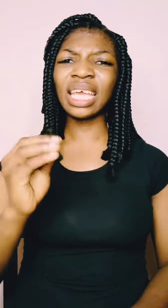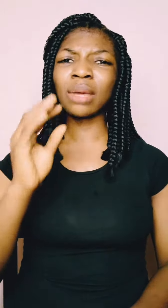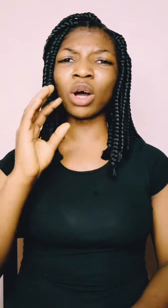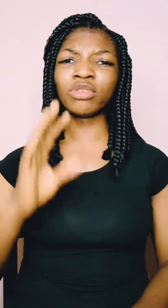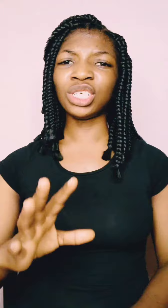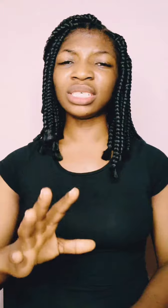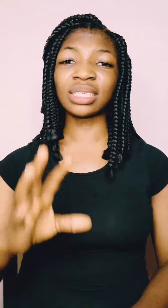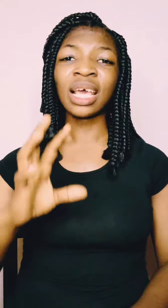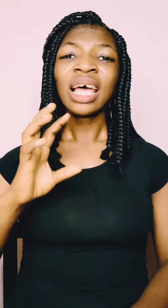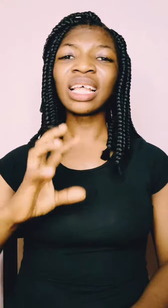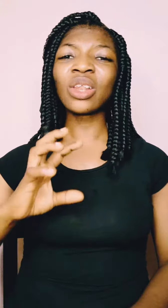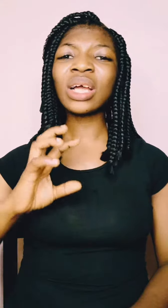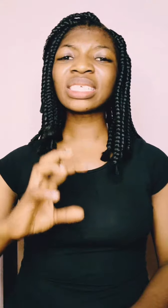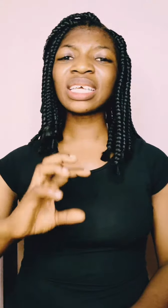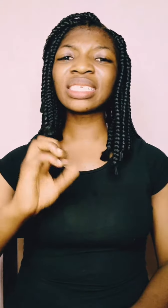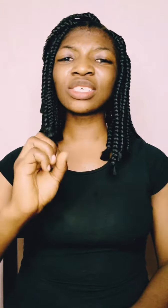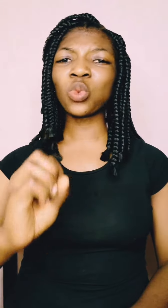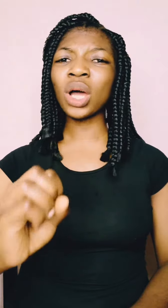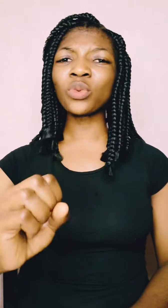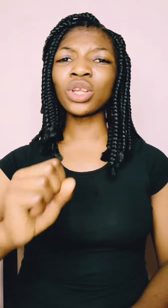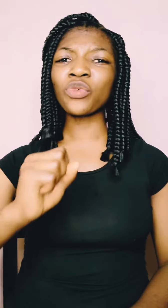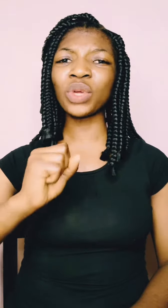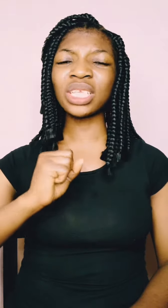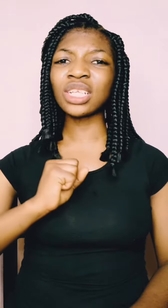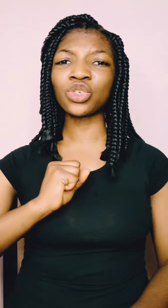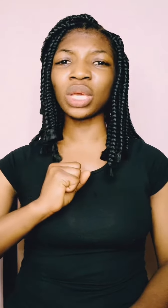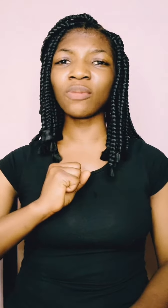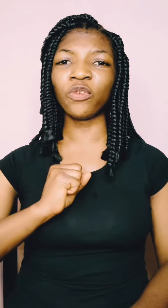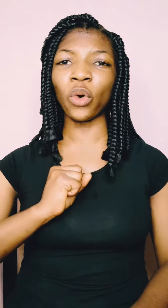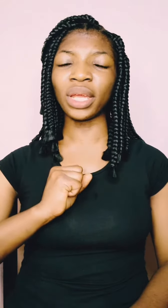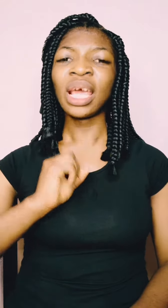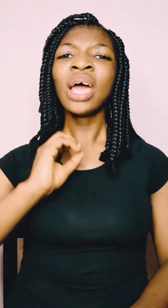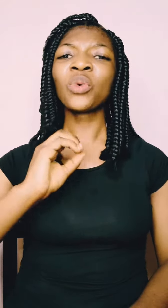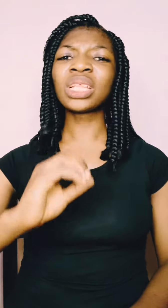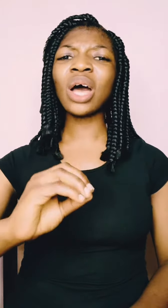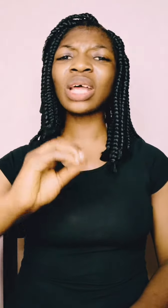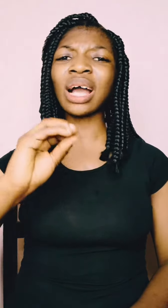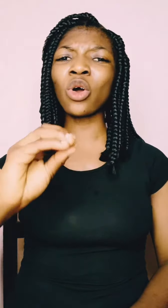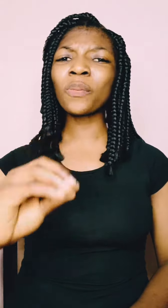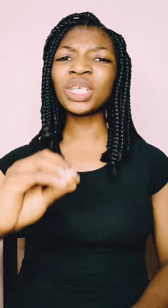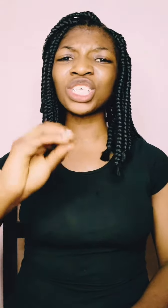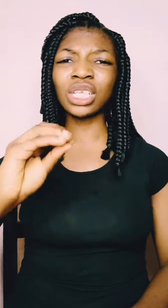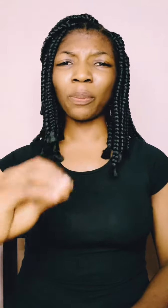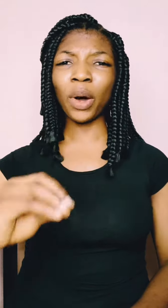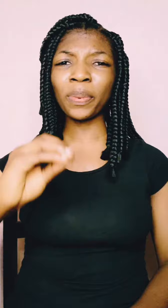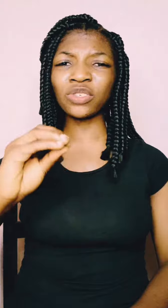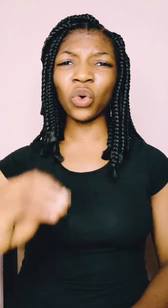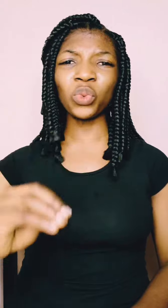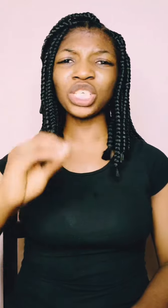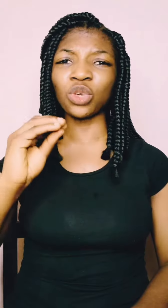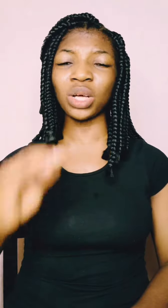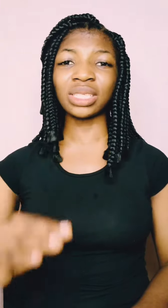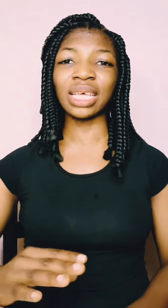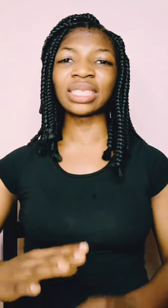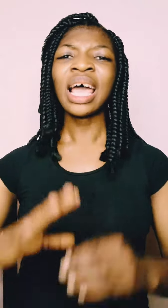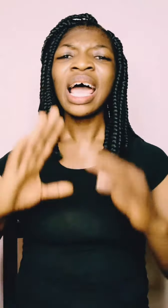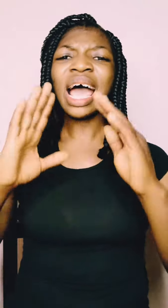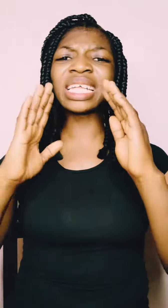name of Jesus. The Lord says his word will not return to him void without accomplishing the purpose for which it was sent. I